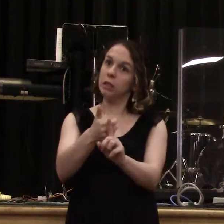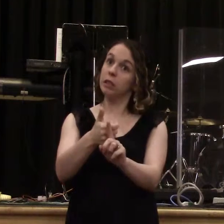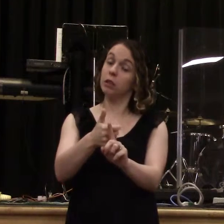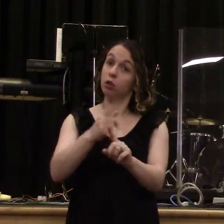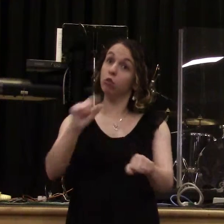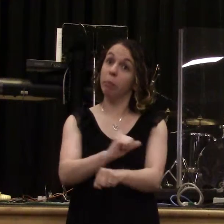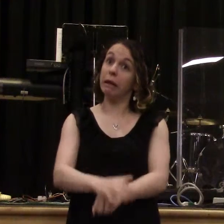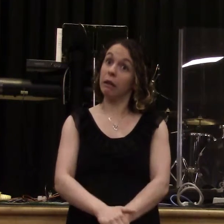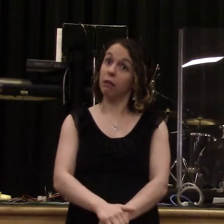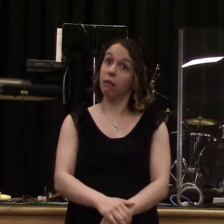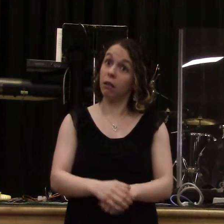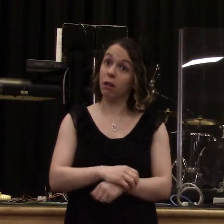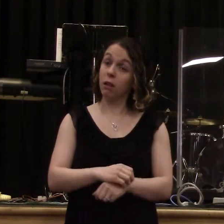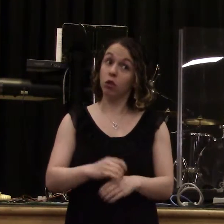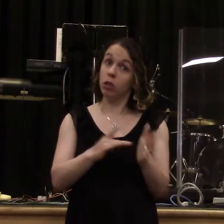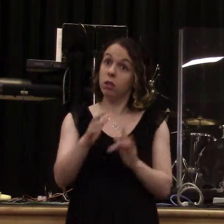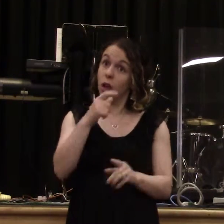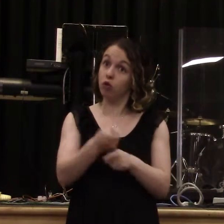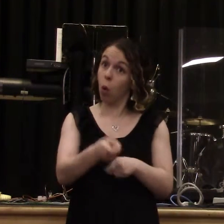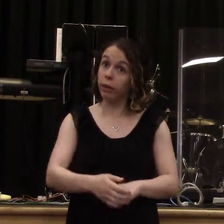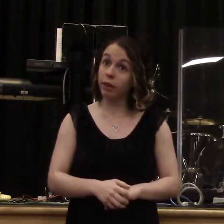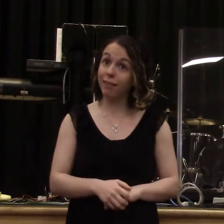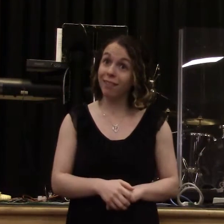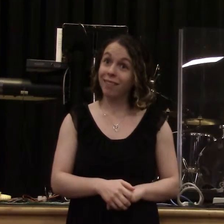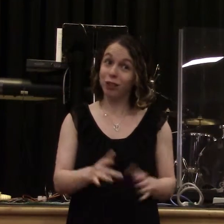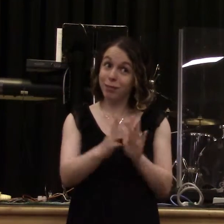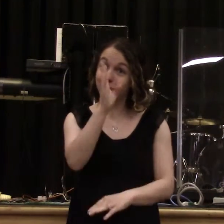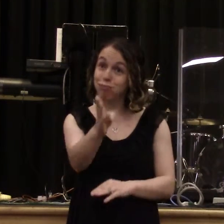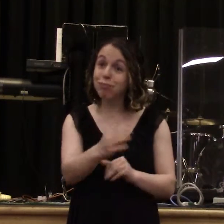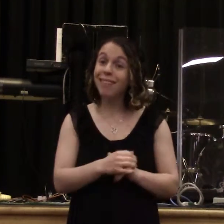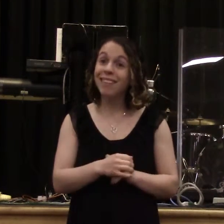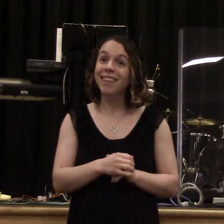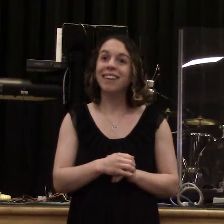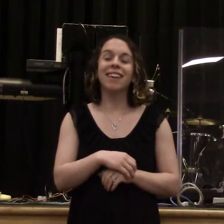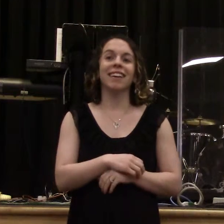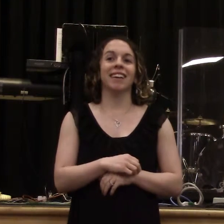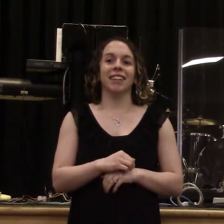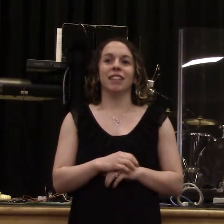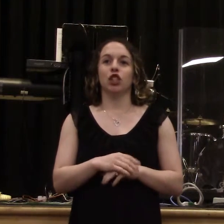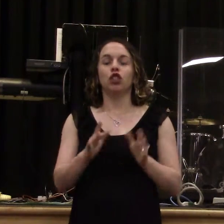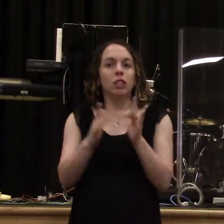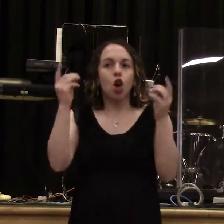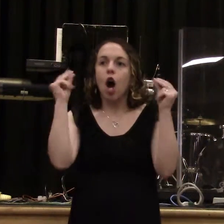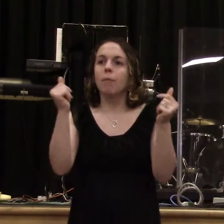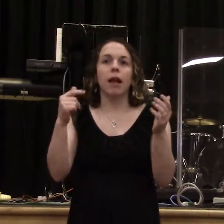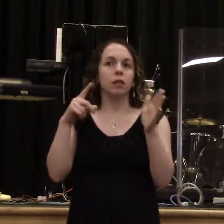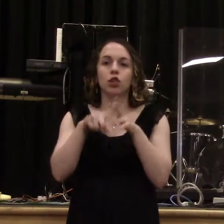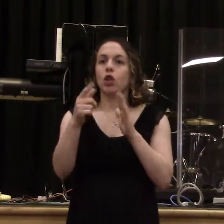this is, this is surreal. This isn't normal. This is out of the ordinary. My